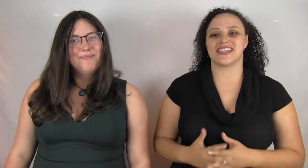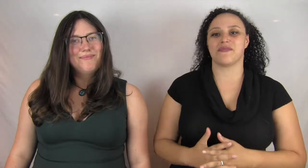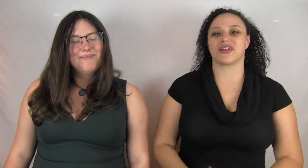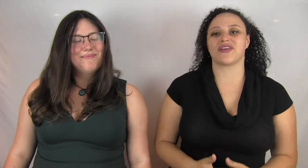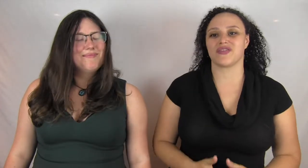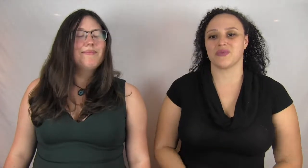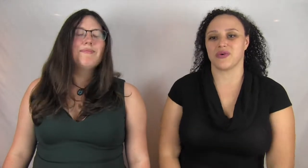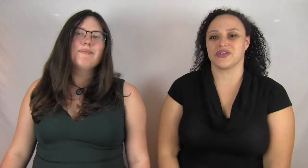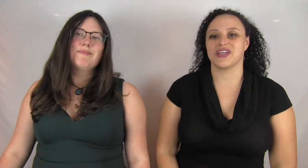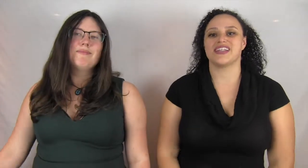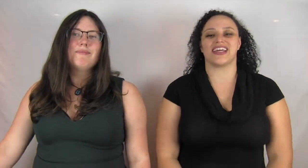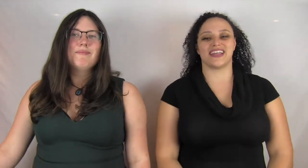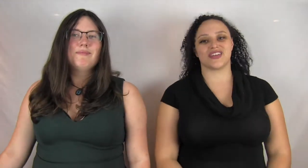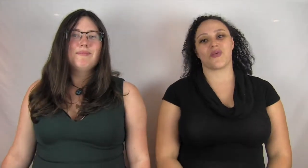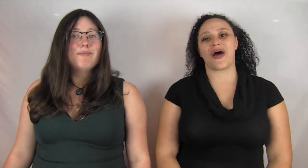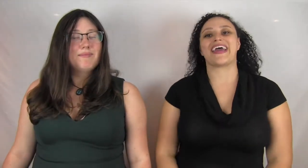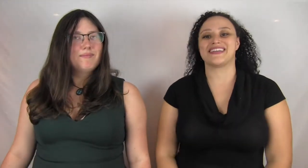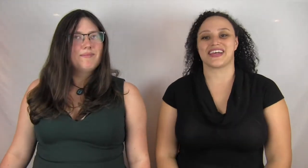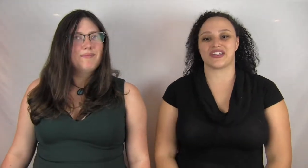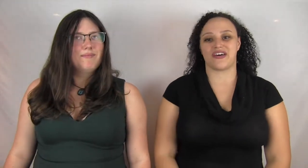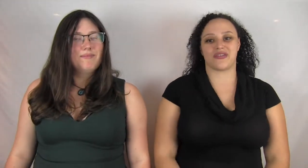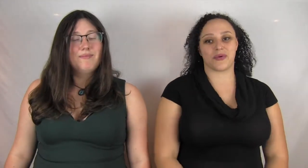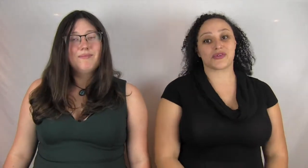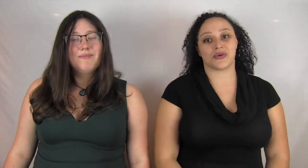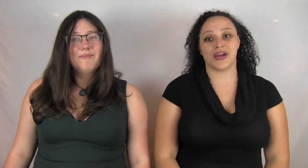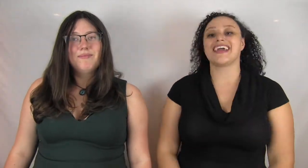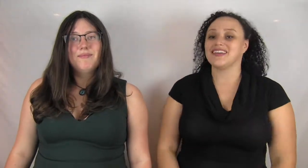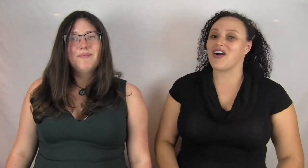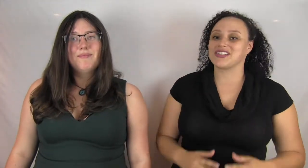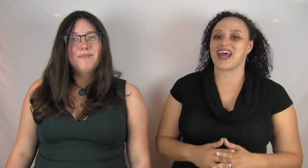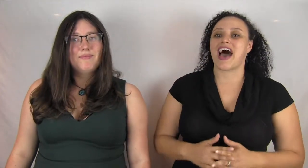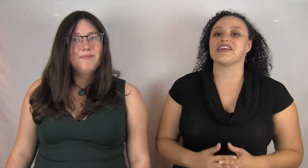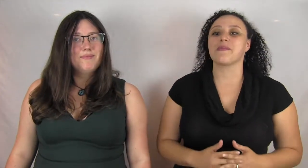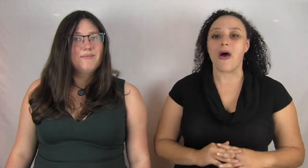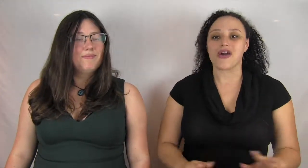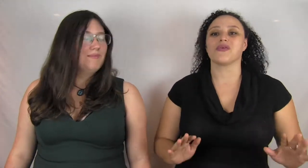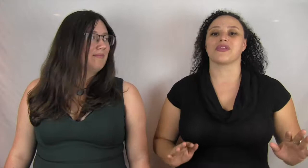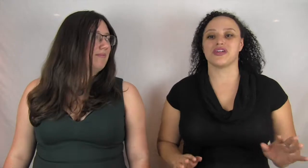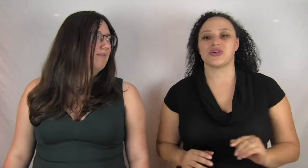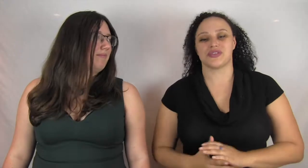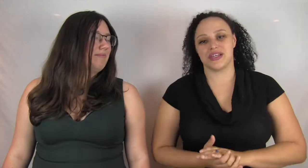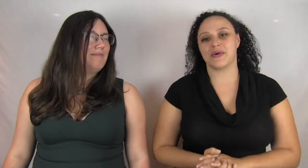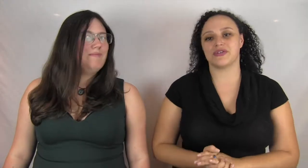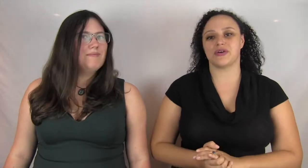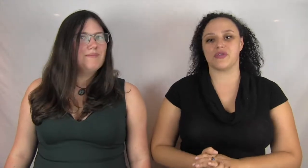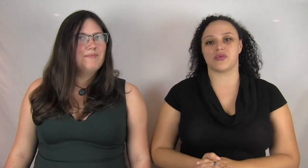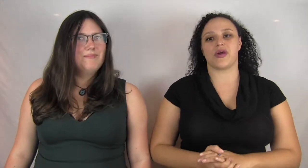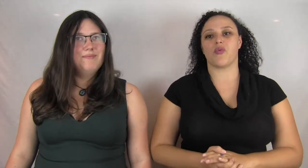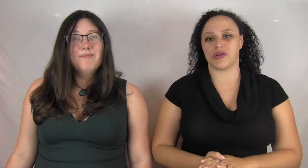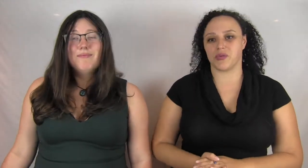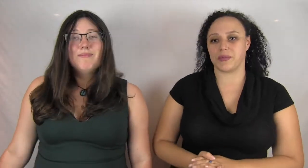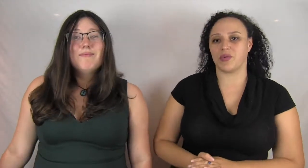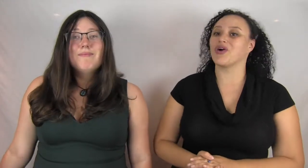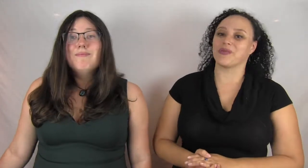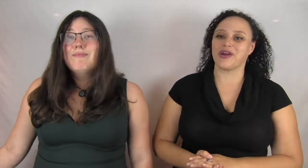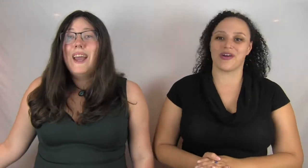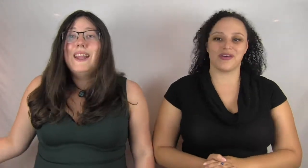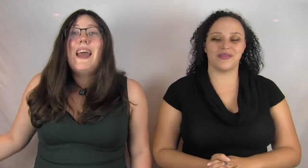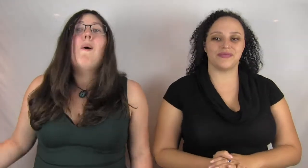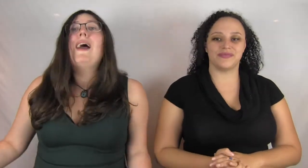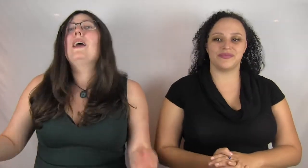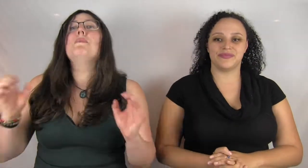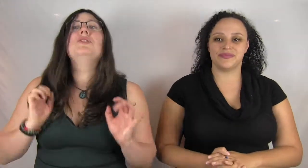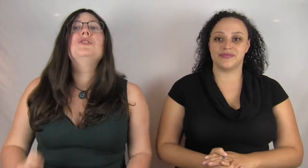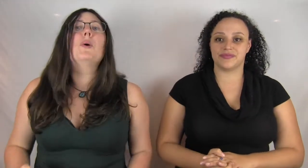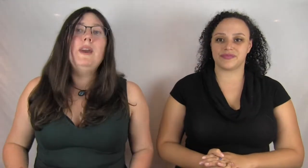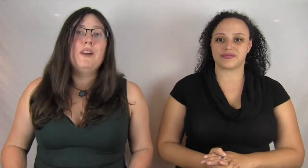DC is in the middle of their push to get into the YA section of the bookstore. They knocked it out of the park when they chose Leigh Bardugo to write Wonder Woman Warbringer.